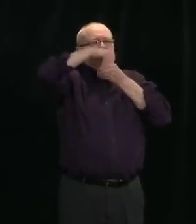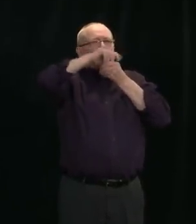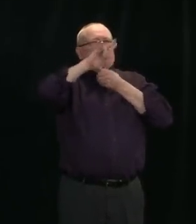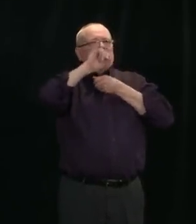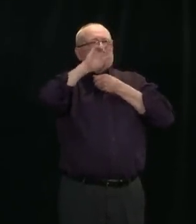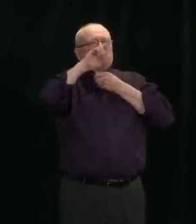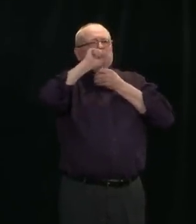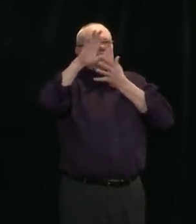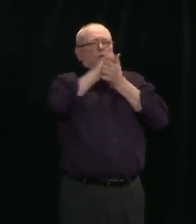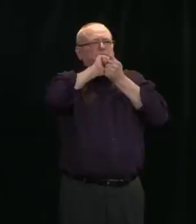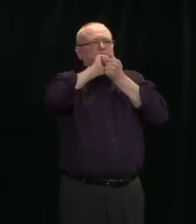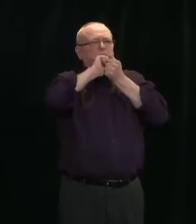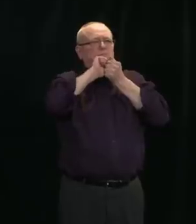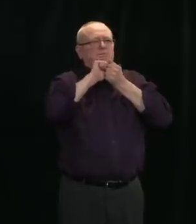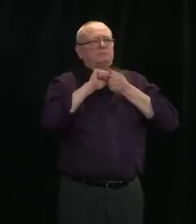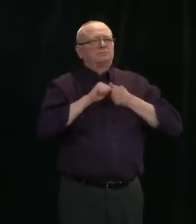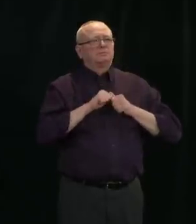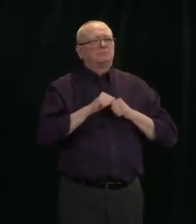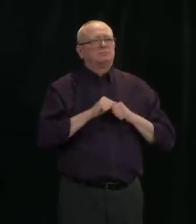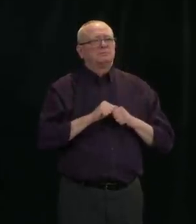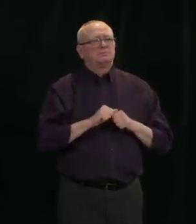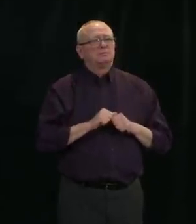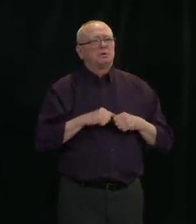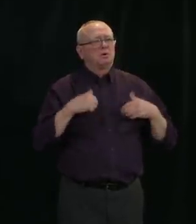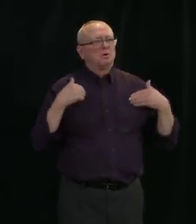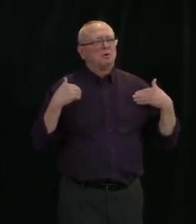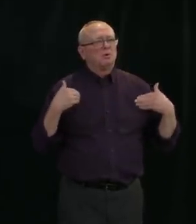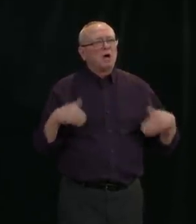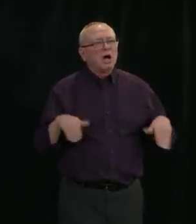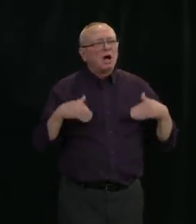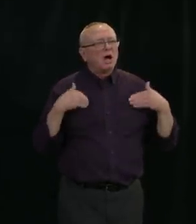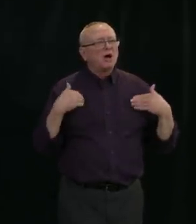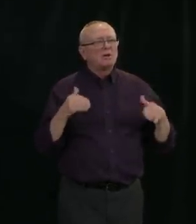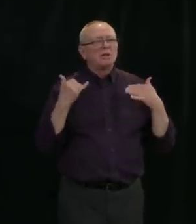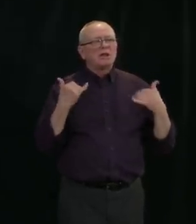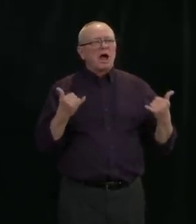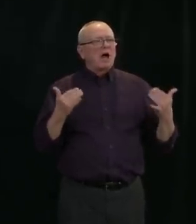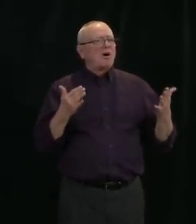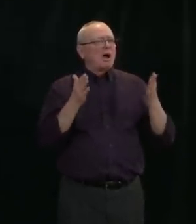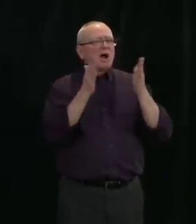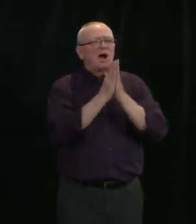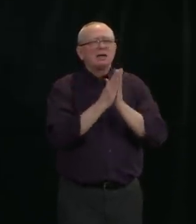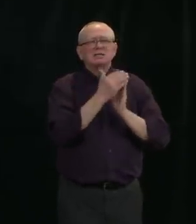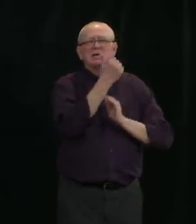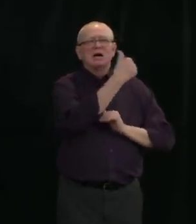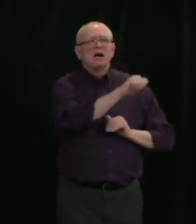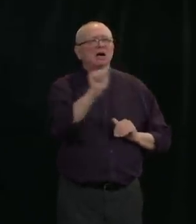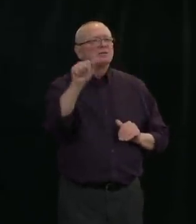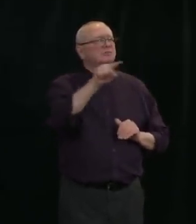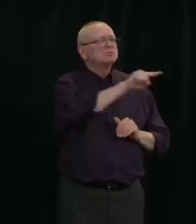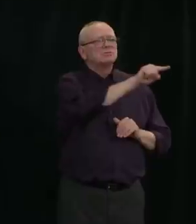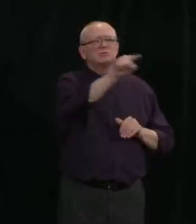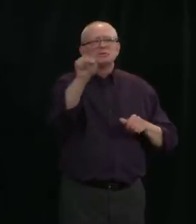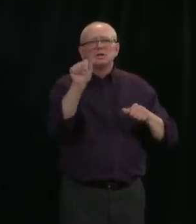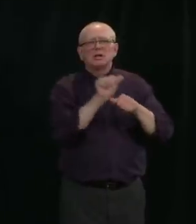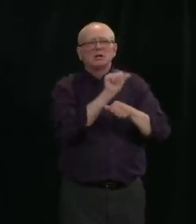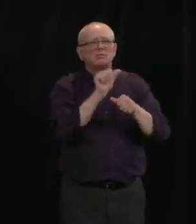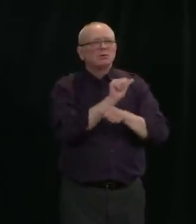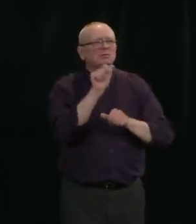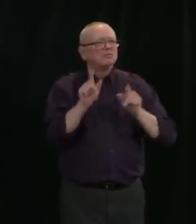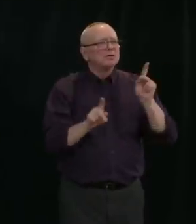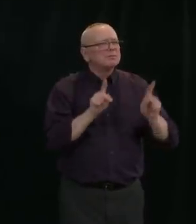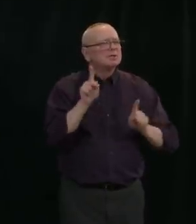a call out to all Albertans to do what you can. If you have material that you think would be helpful